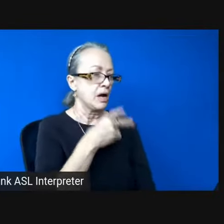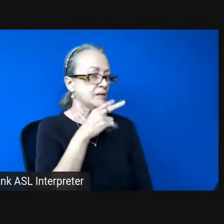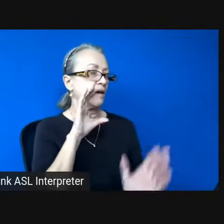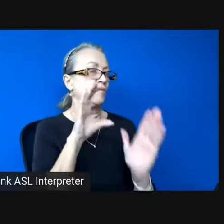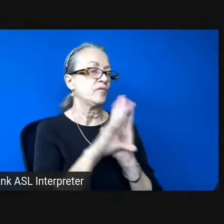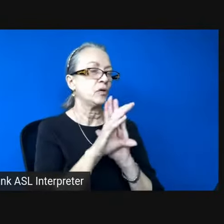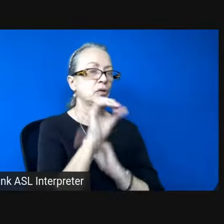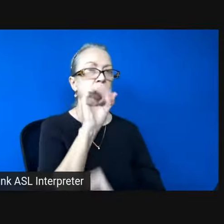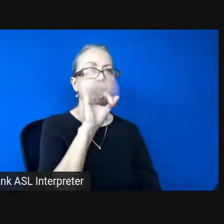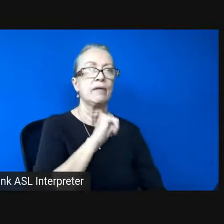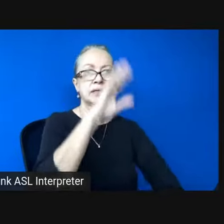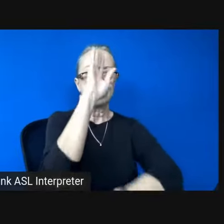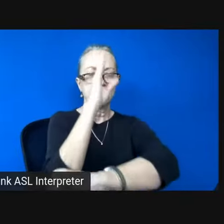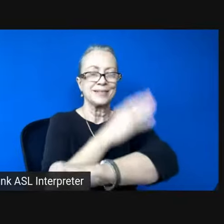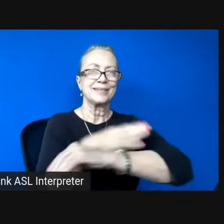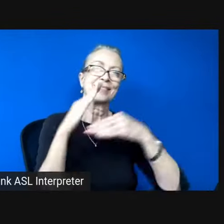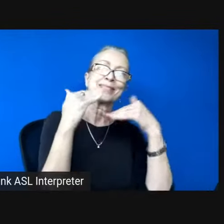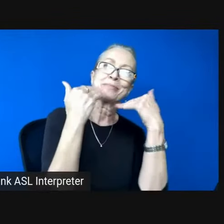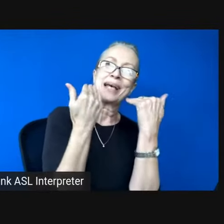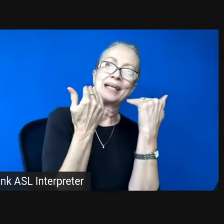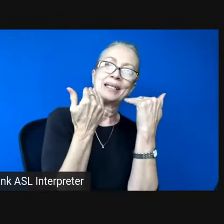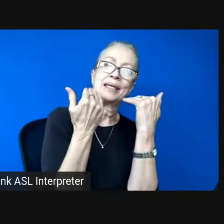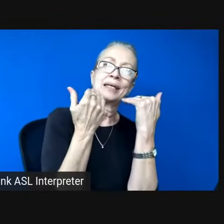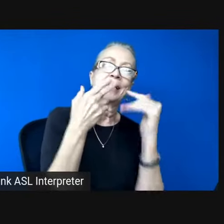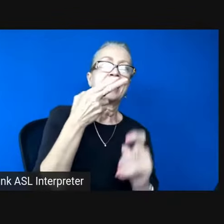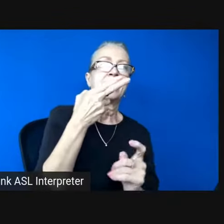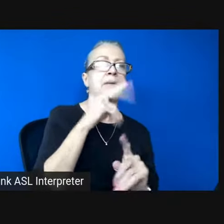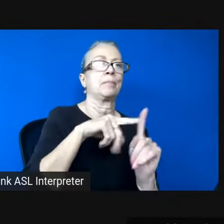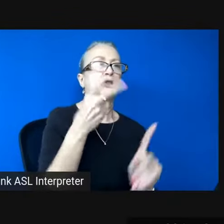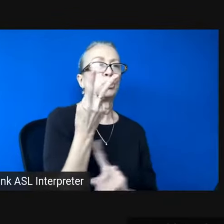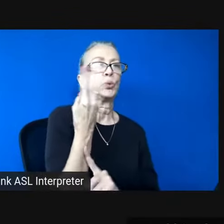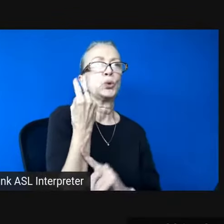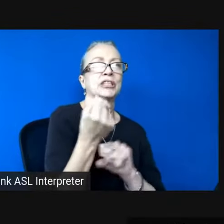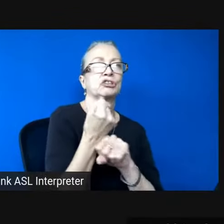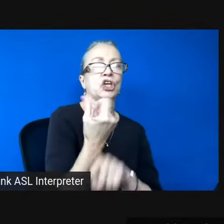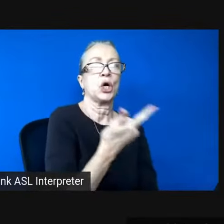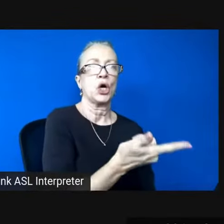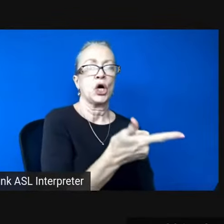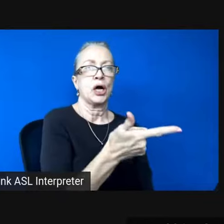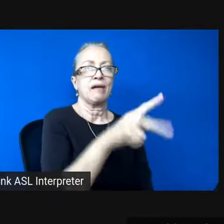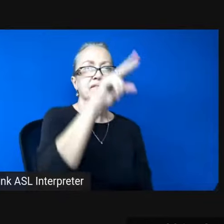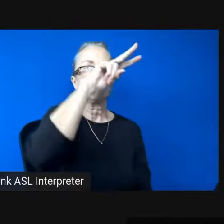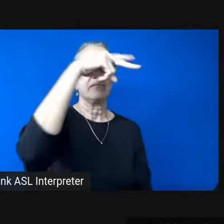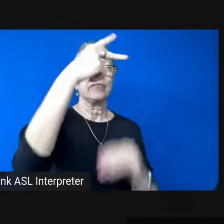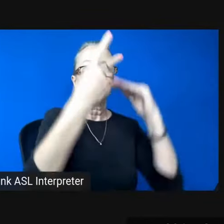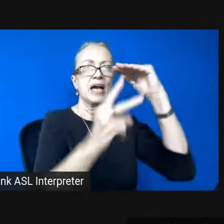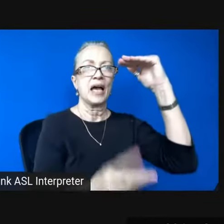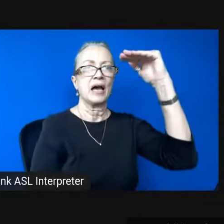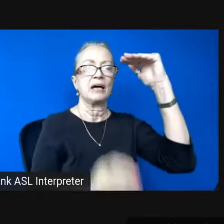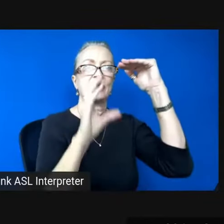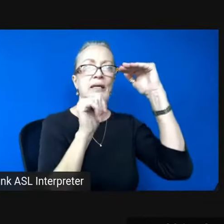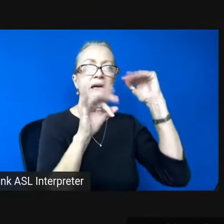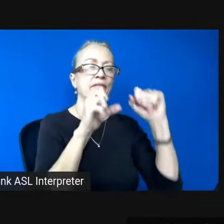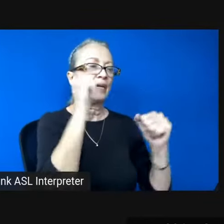smiling who two years ago fell off a cliff and his photograph is in each room